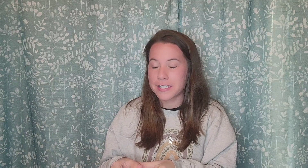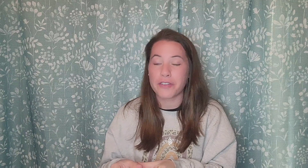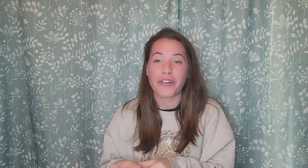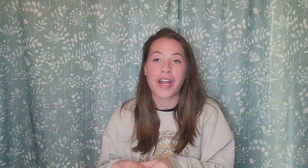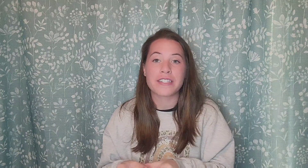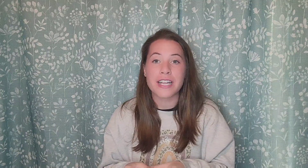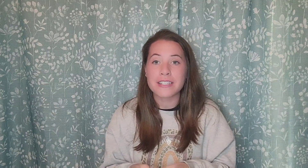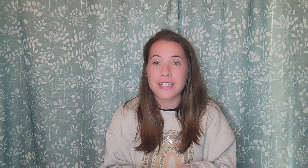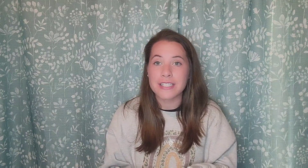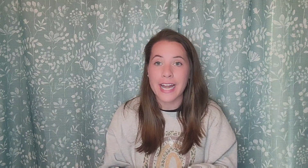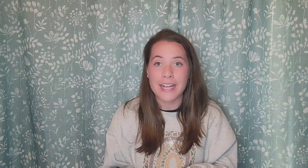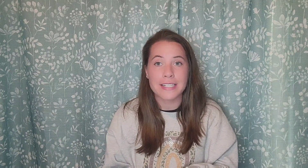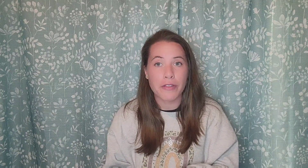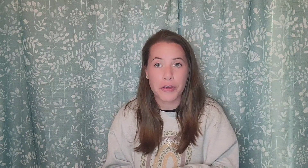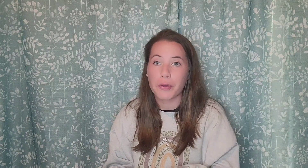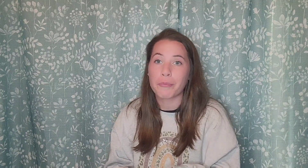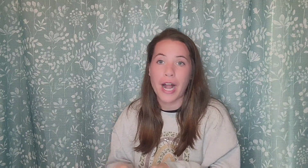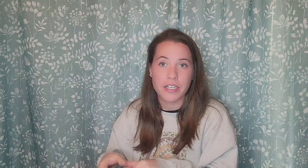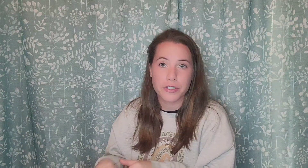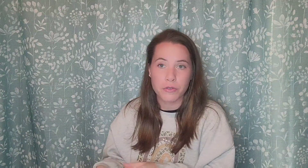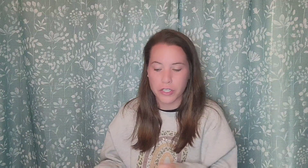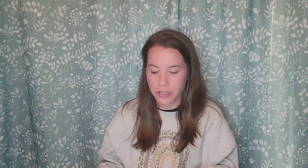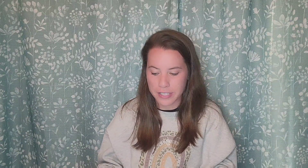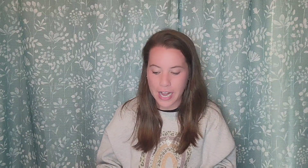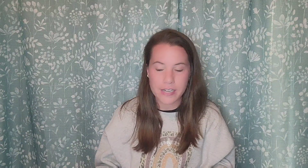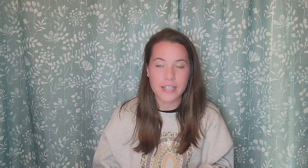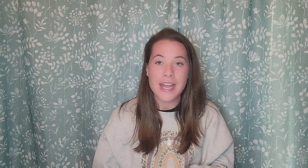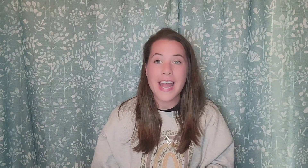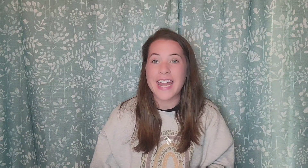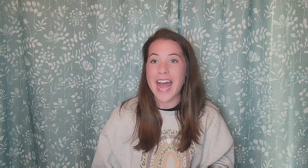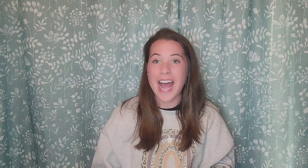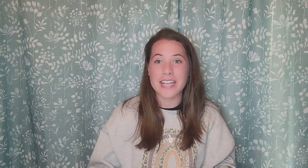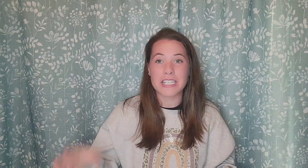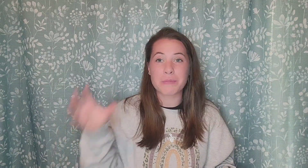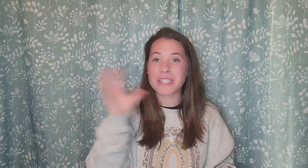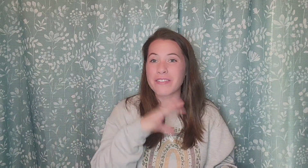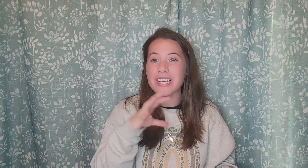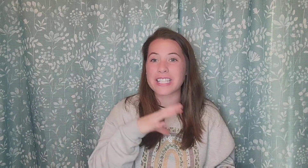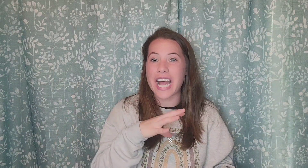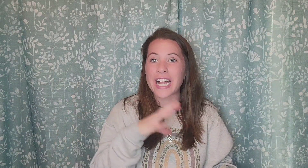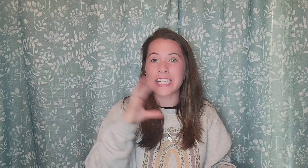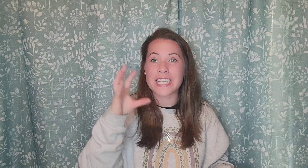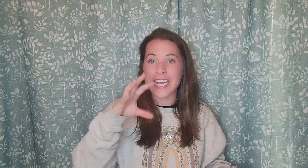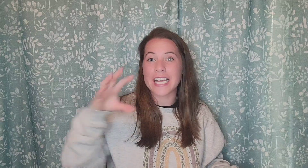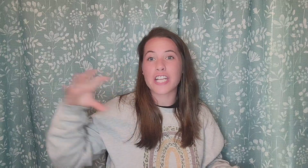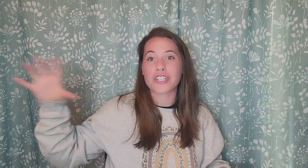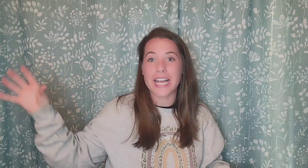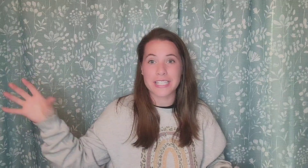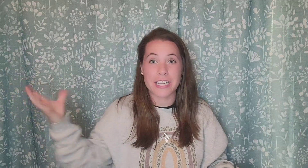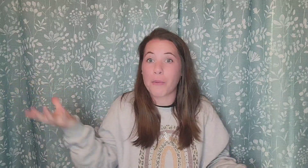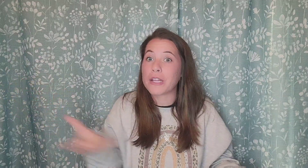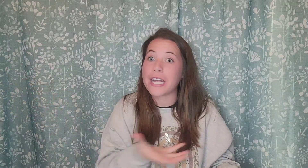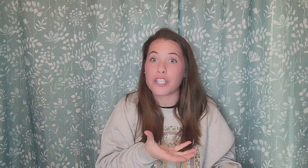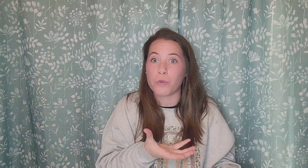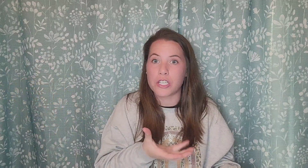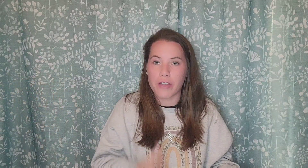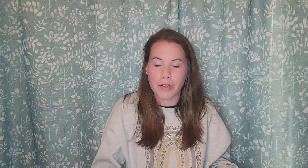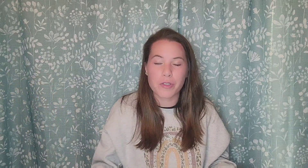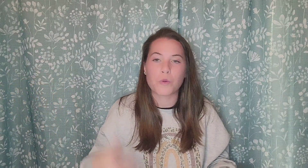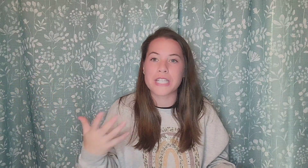different sentences in ASL that you can practice using your signs and it has specific signs in each lesson that relate to each other so it's